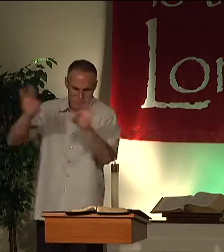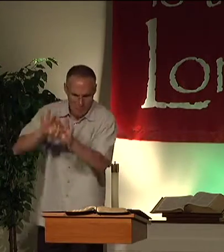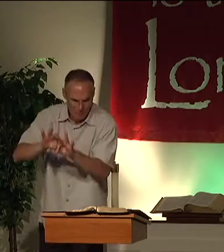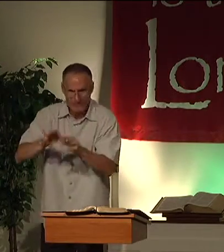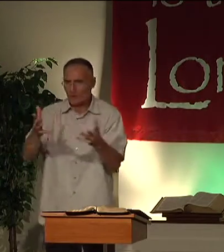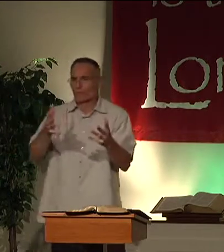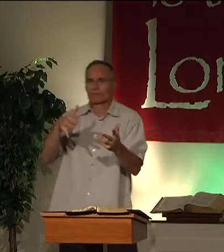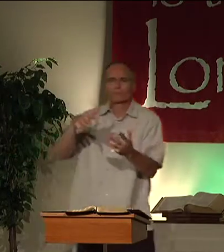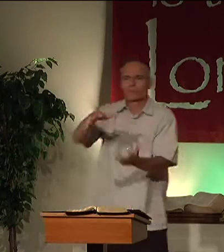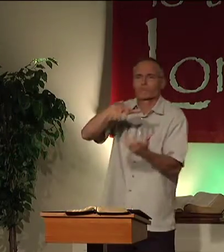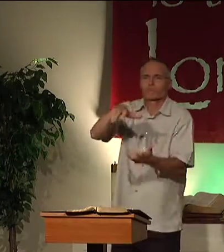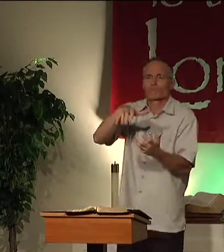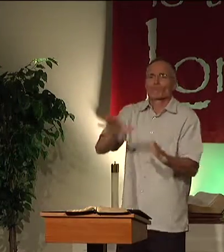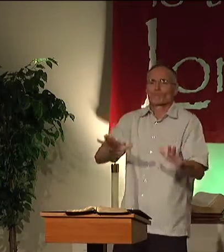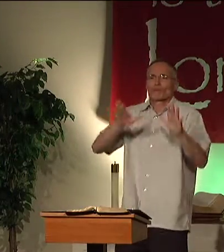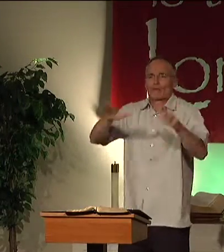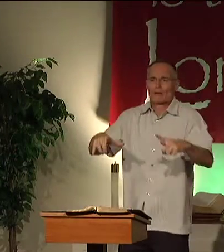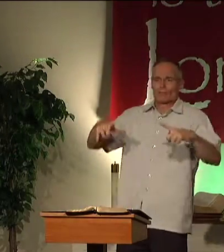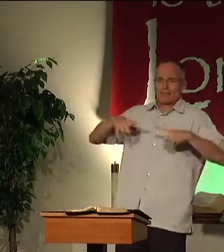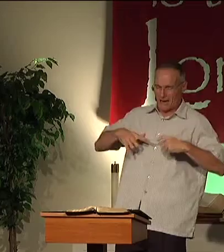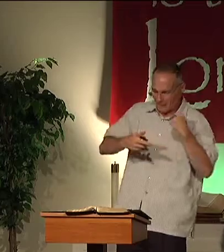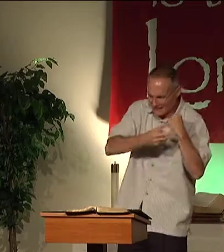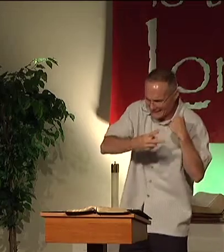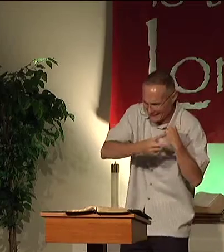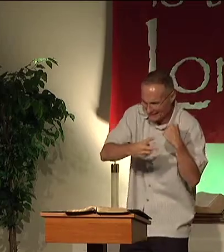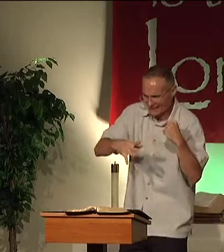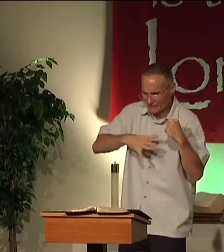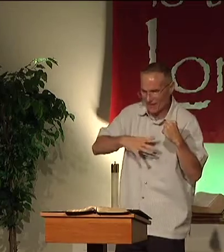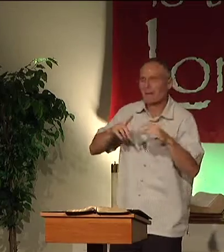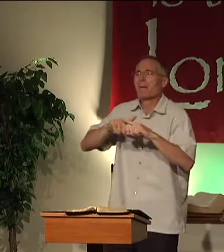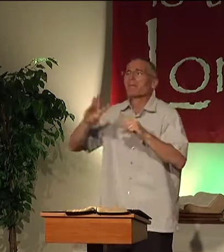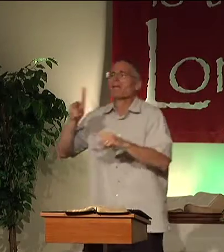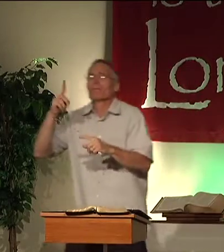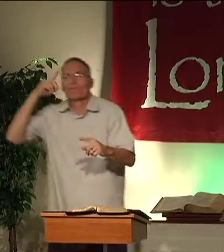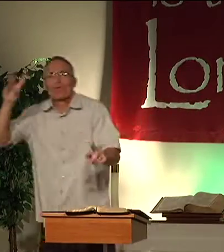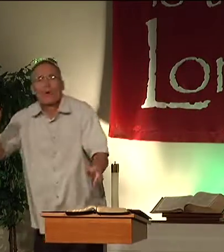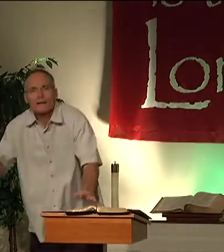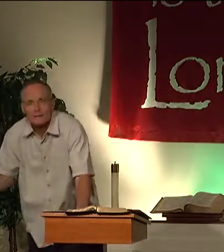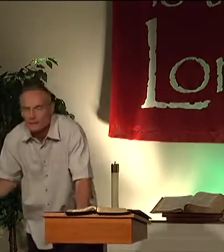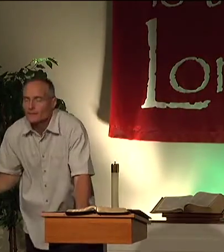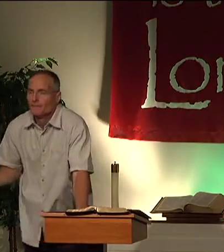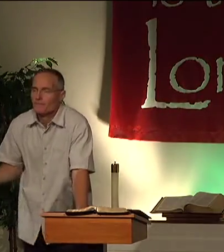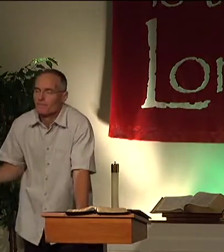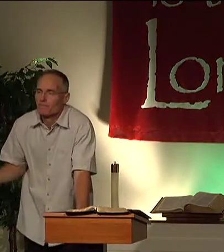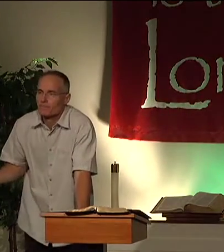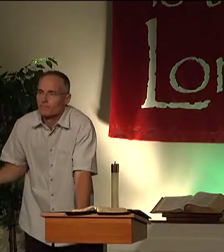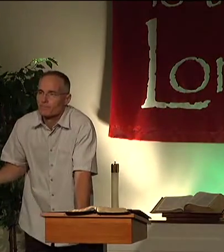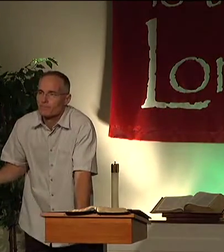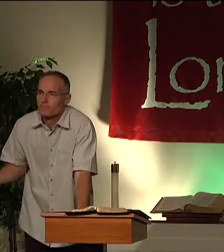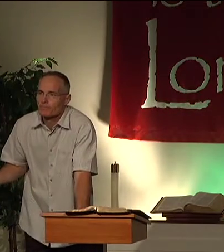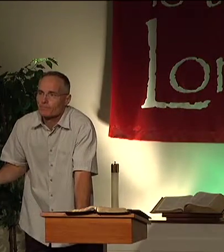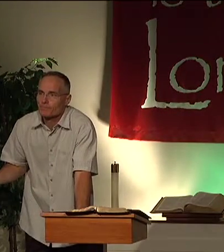They want to see their children be popular. They want to have great retirement savings. But for what?